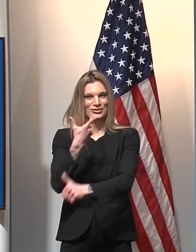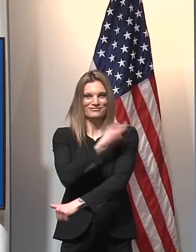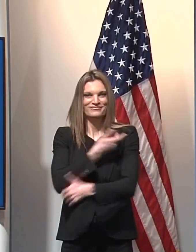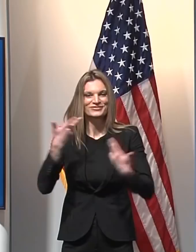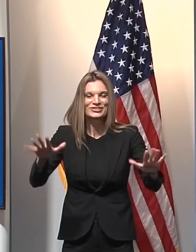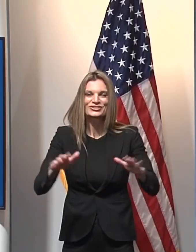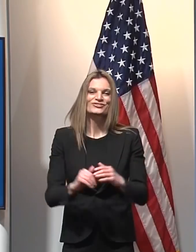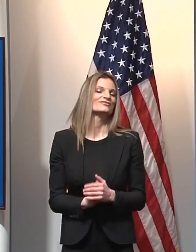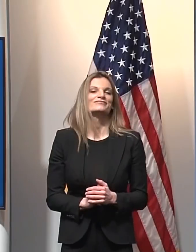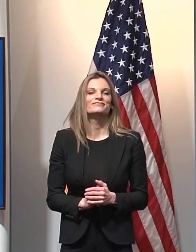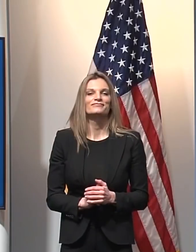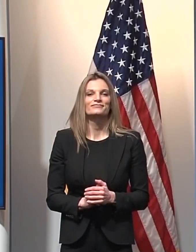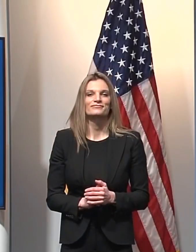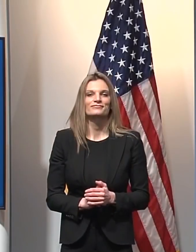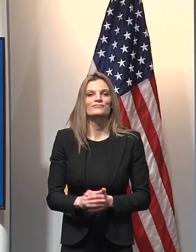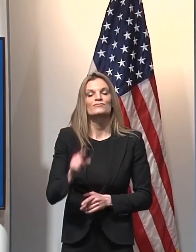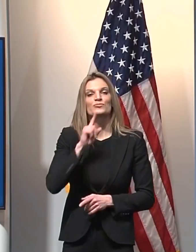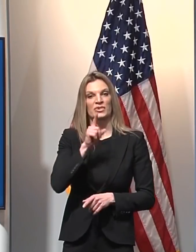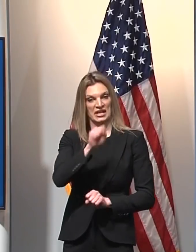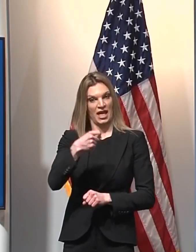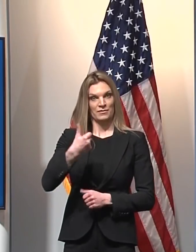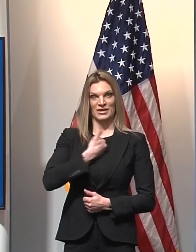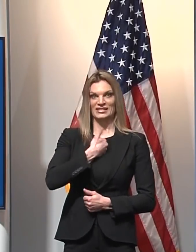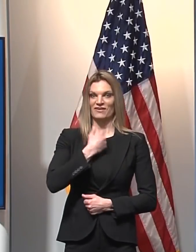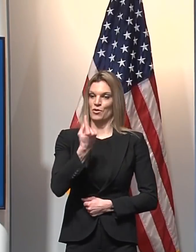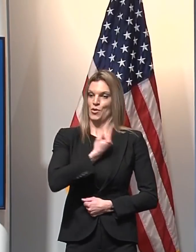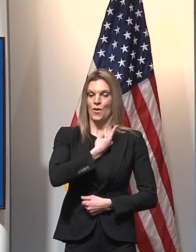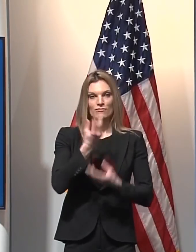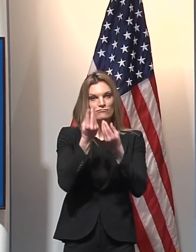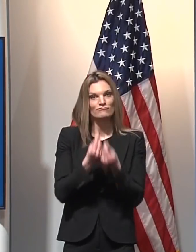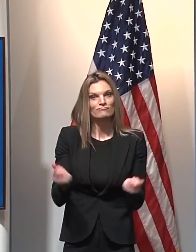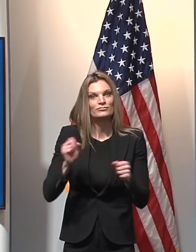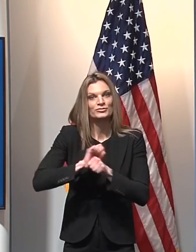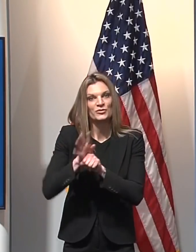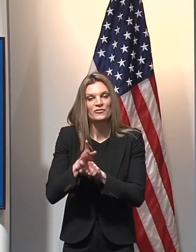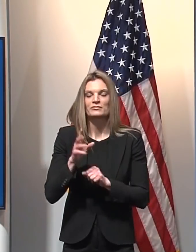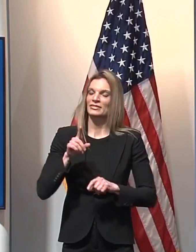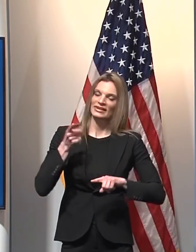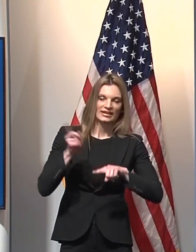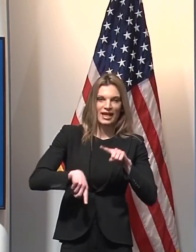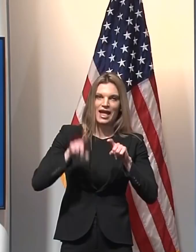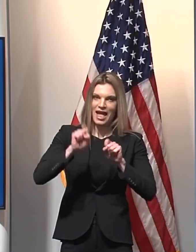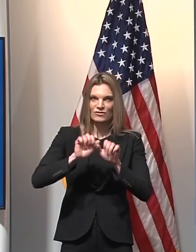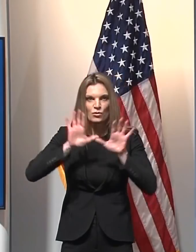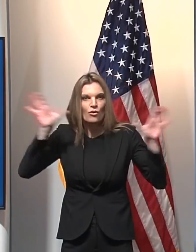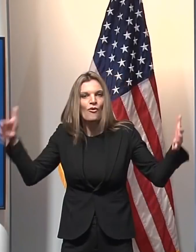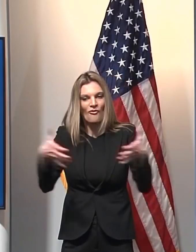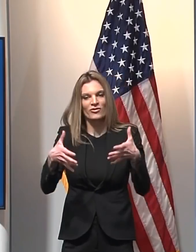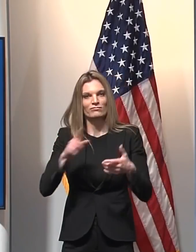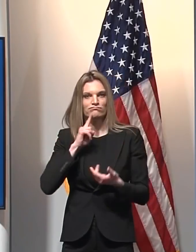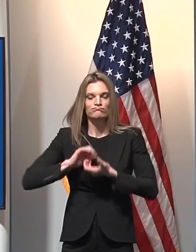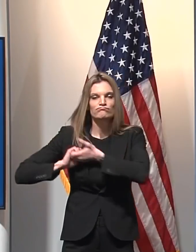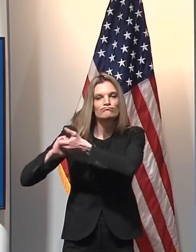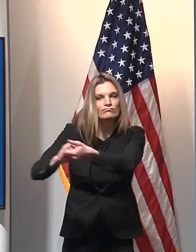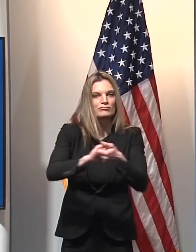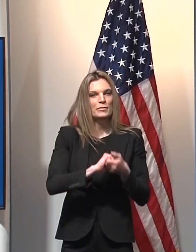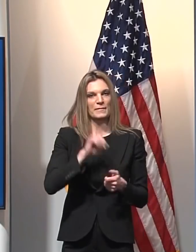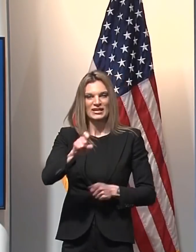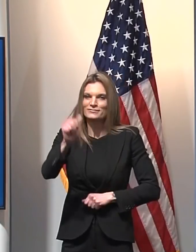school, or district can address COVID-19 alone. It takes adequate resources and a committed, collective effort to endure.